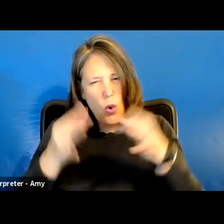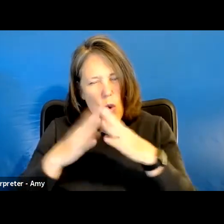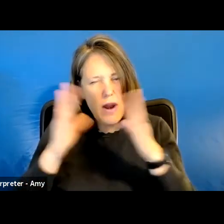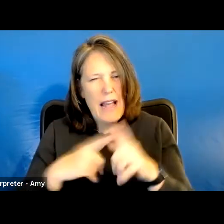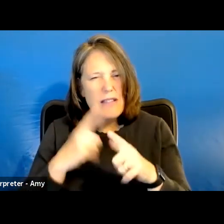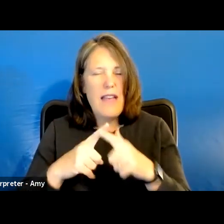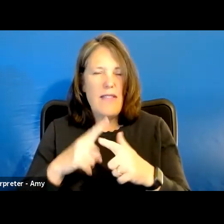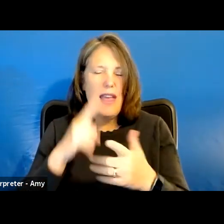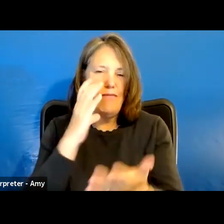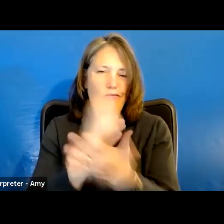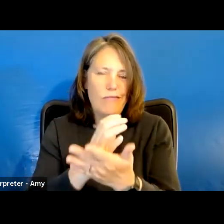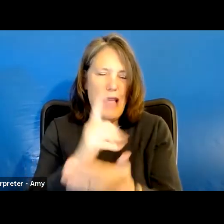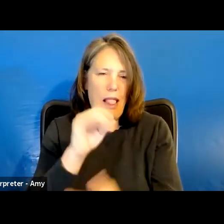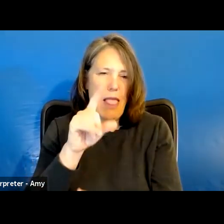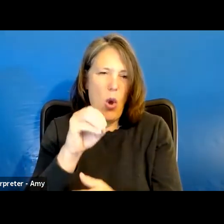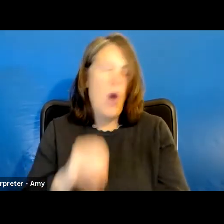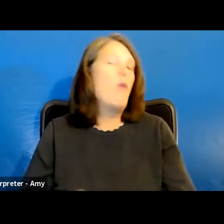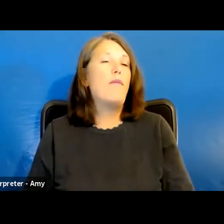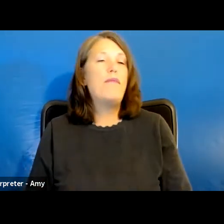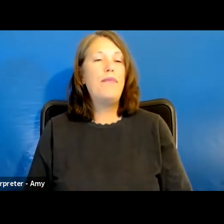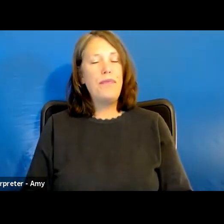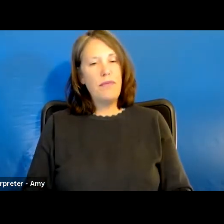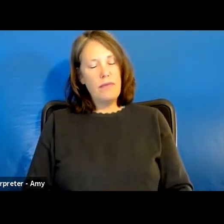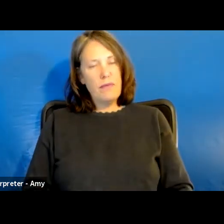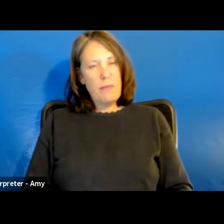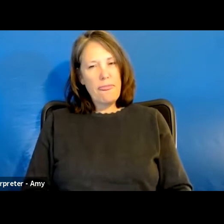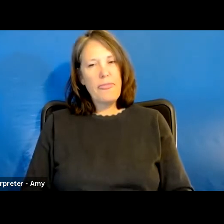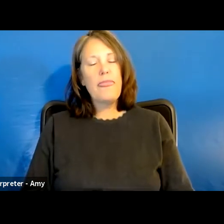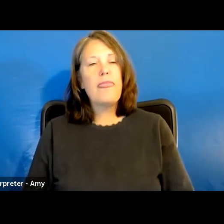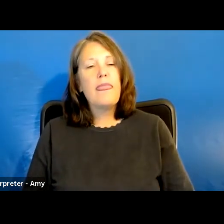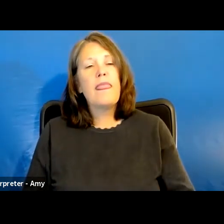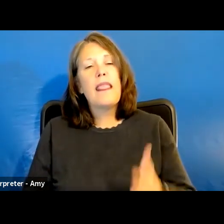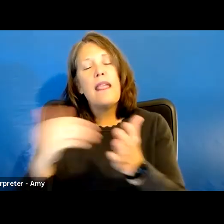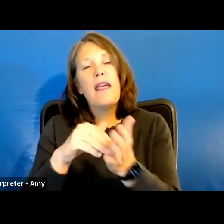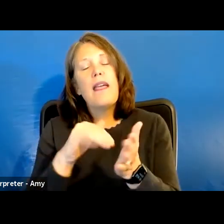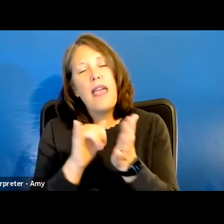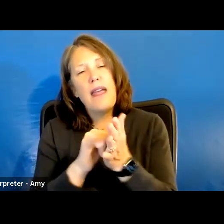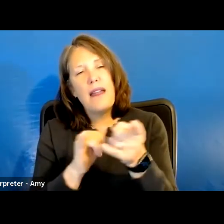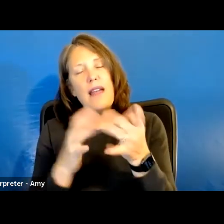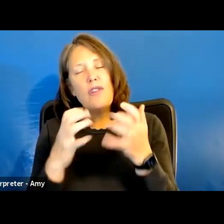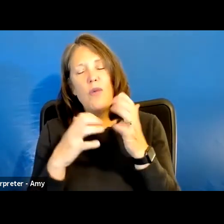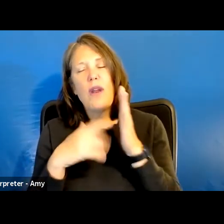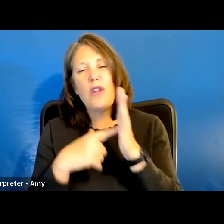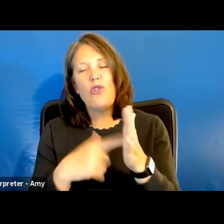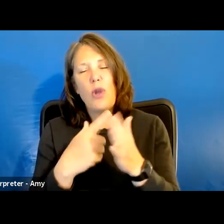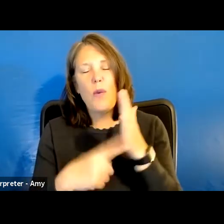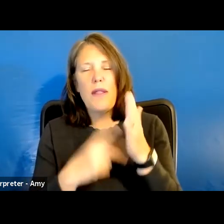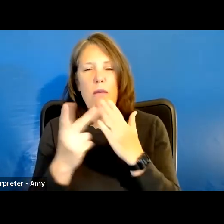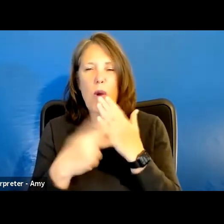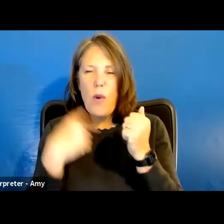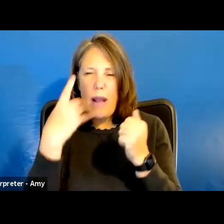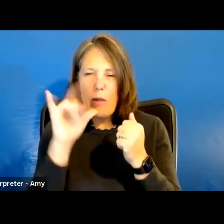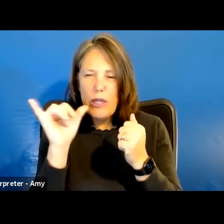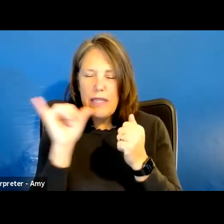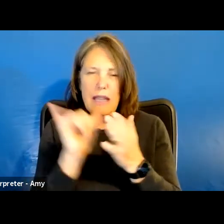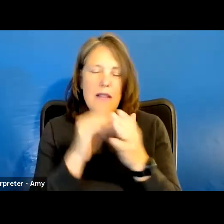This is the community living skills homepage. Again, I just wanted to give you a sense of what the program actually looks like. So this